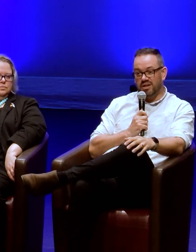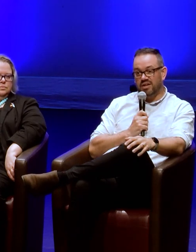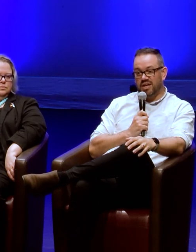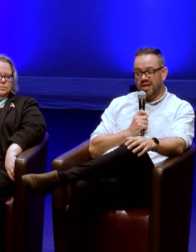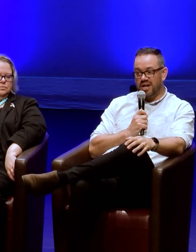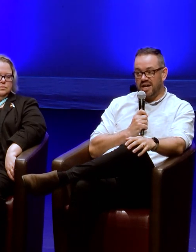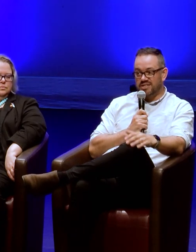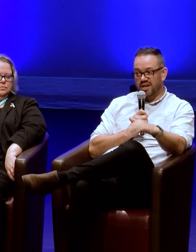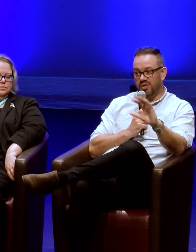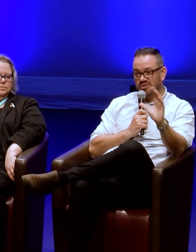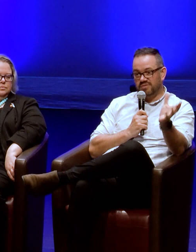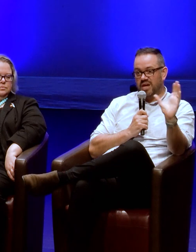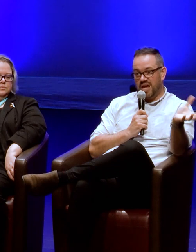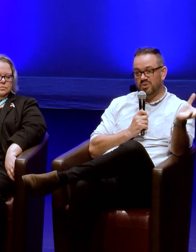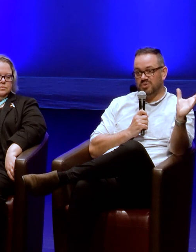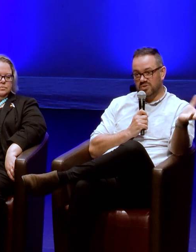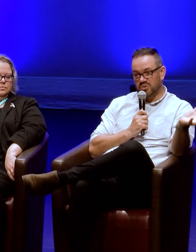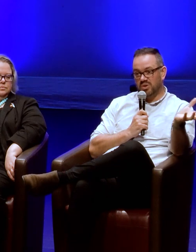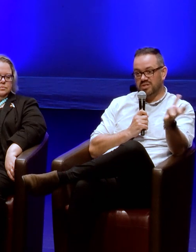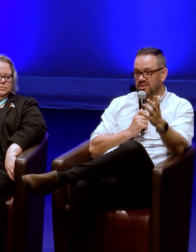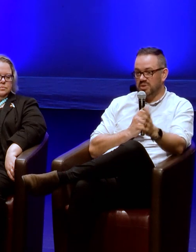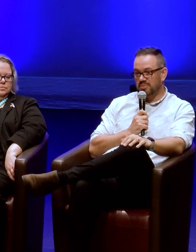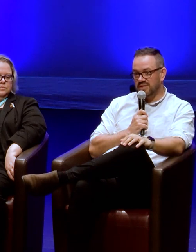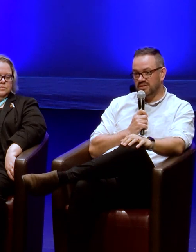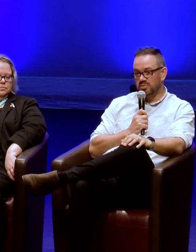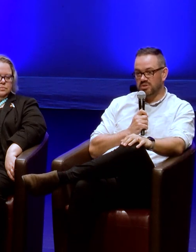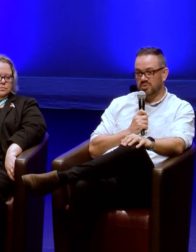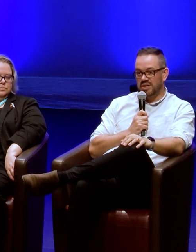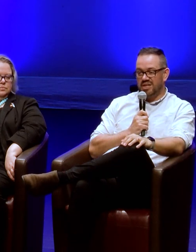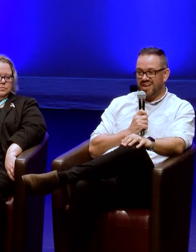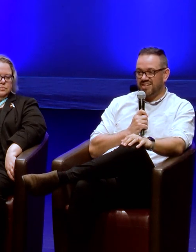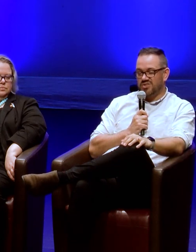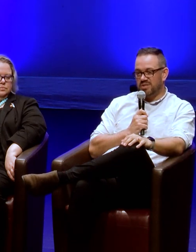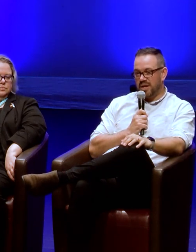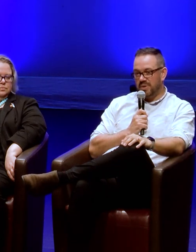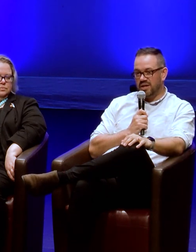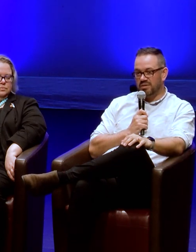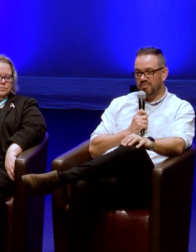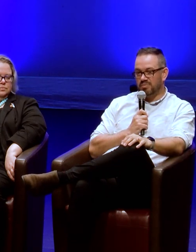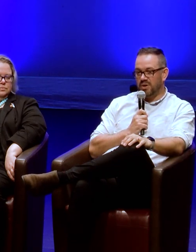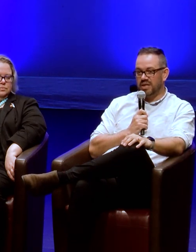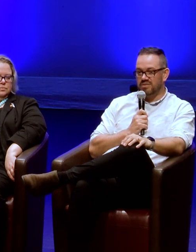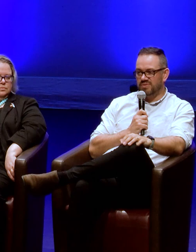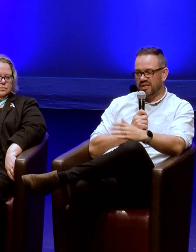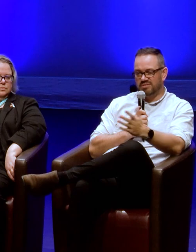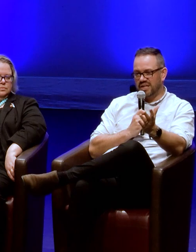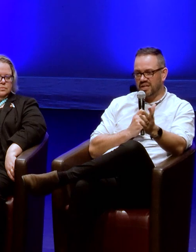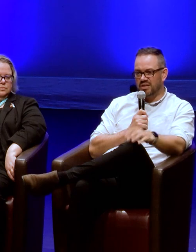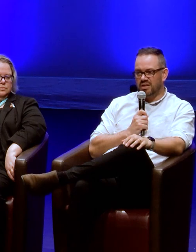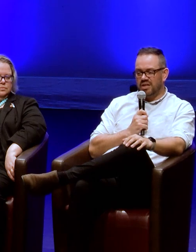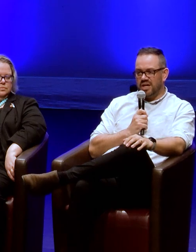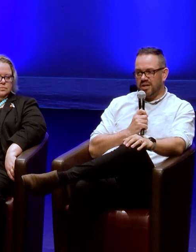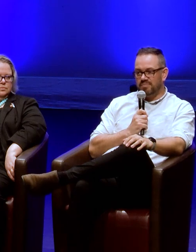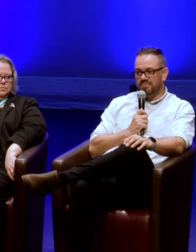out there and tell those different angles of the stories in as many places as possible. I think it's just about being proactive and,